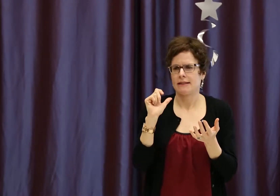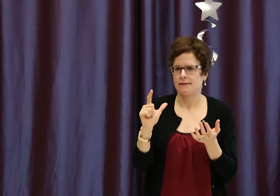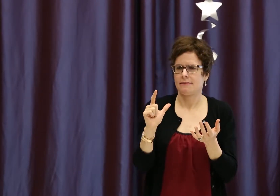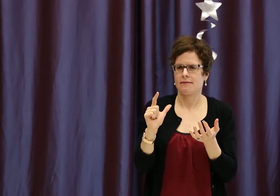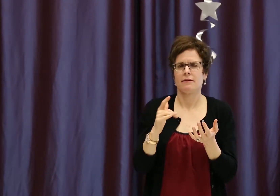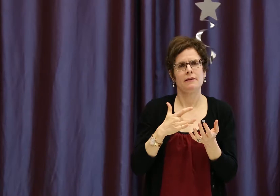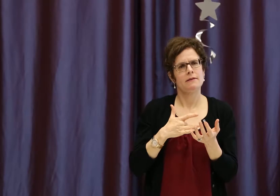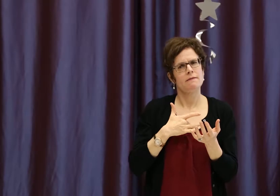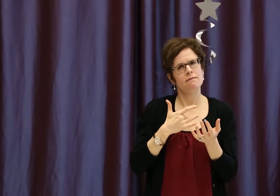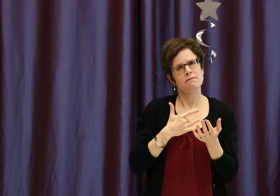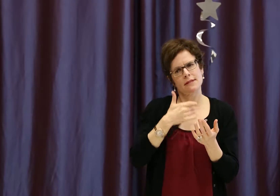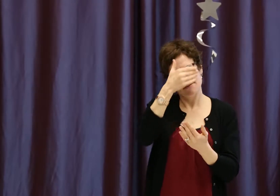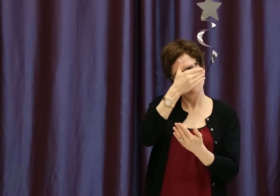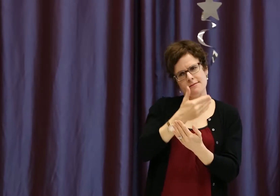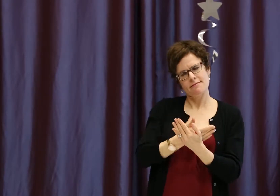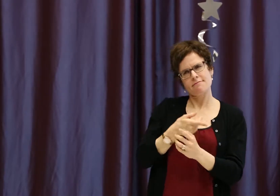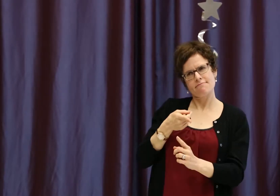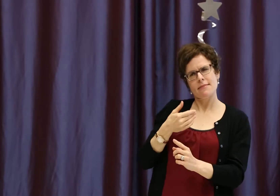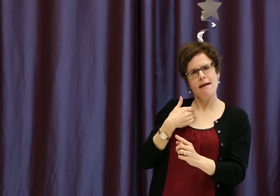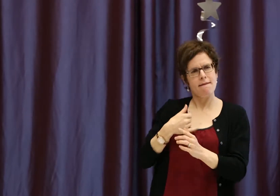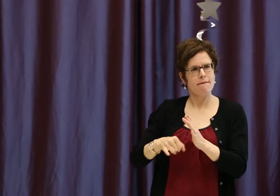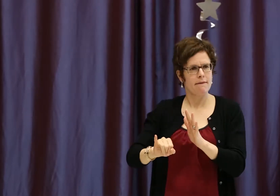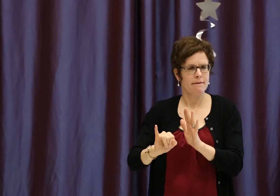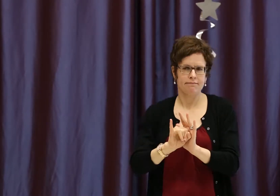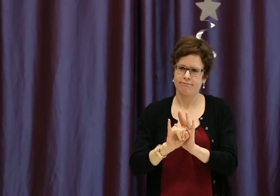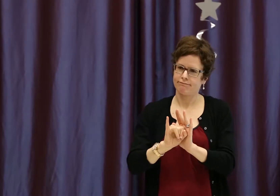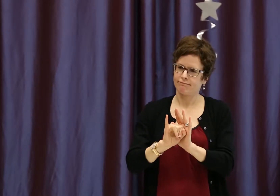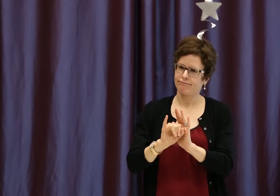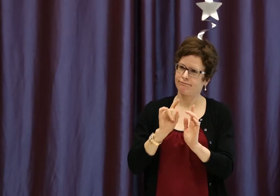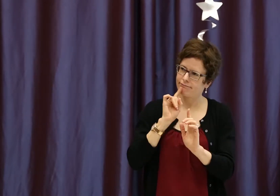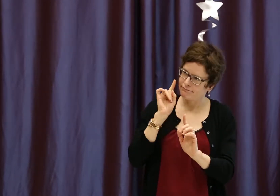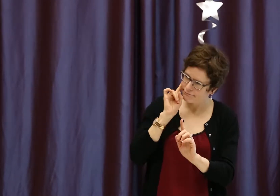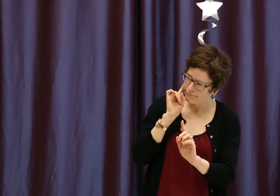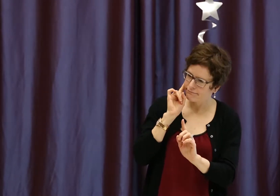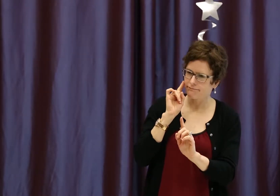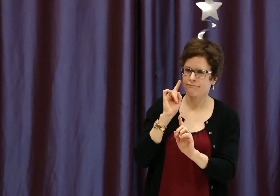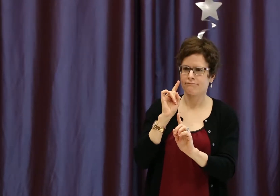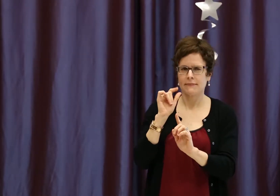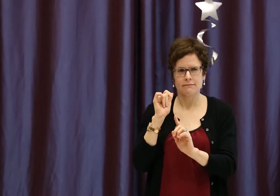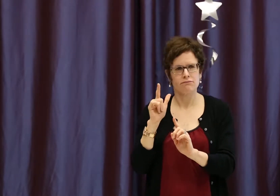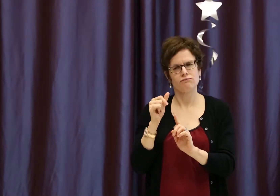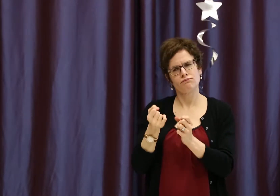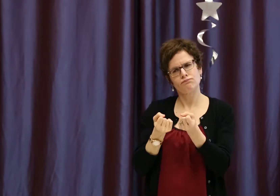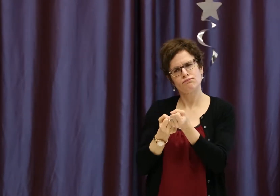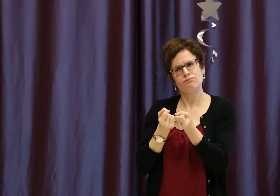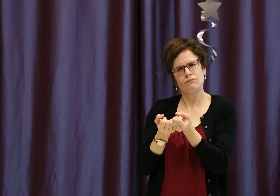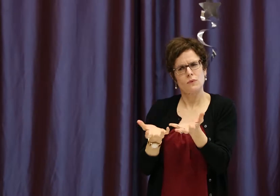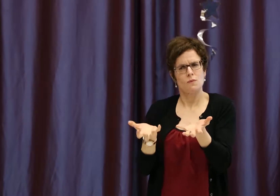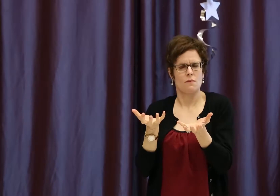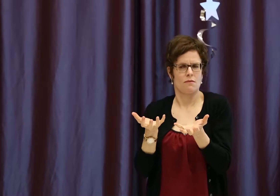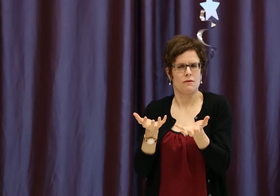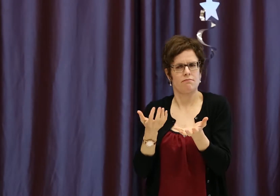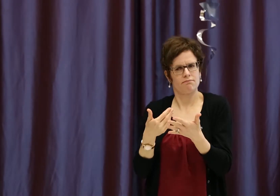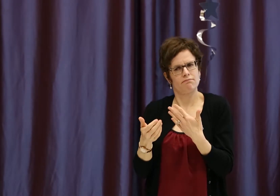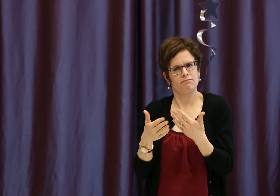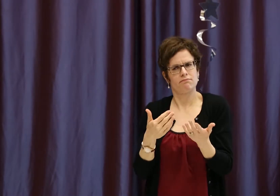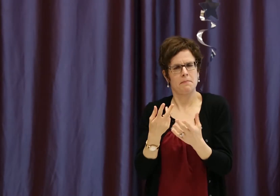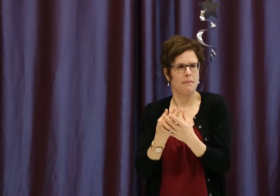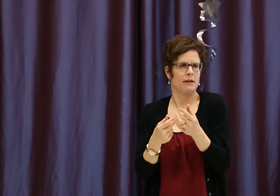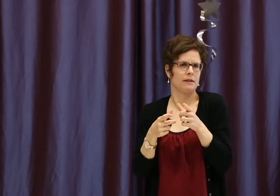Regardless, his parents still wanted to learn ASL because they recognized that their son was deaf and he still had that deaf